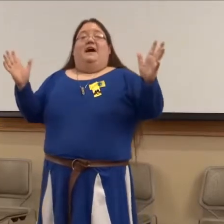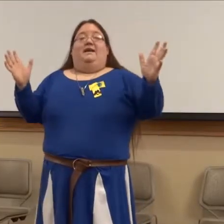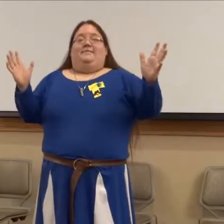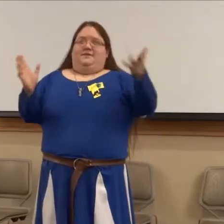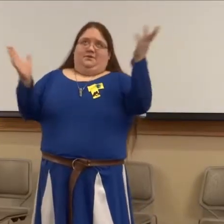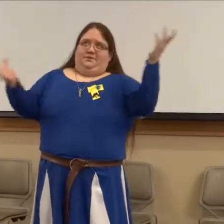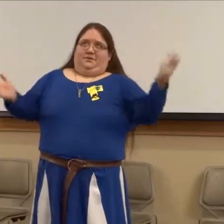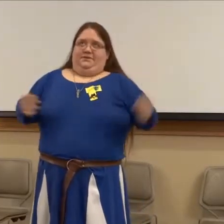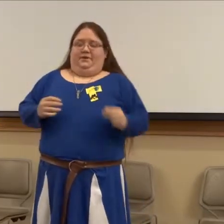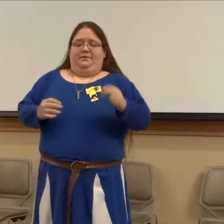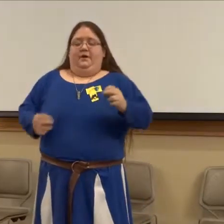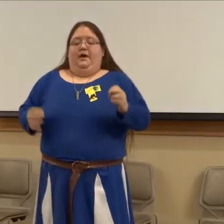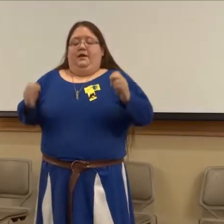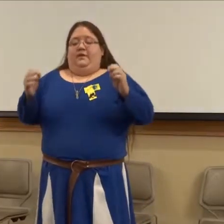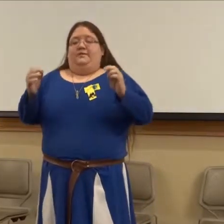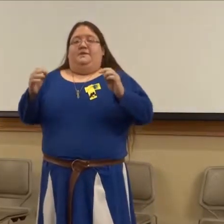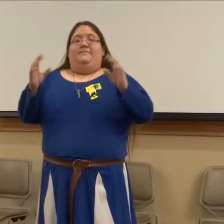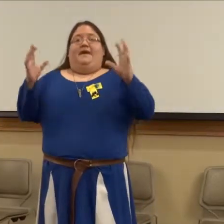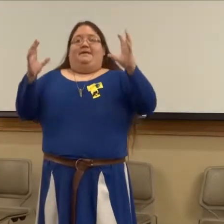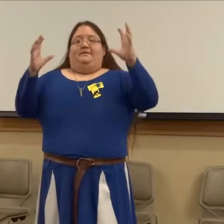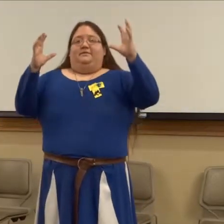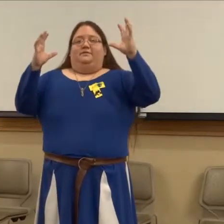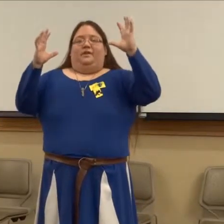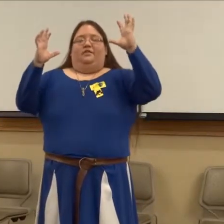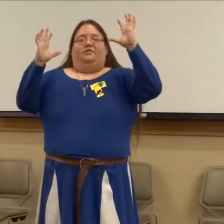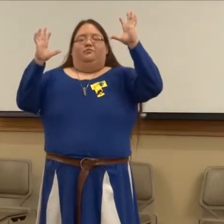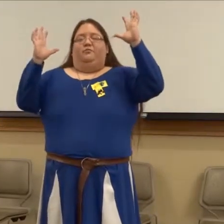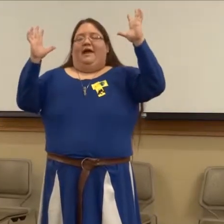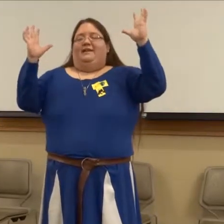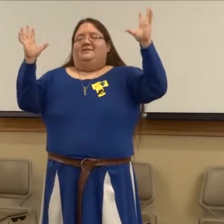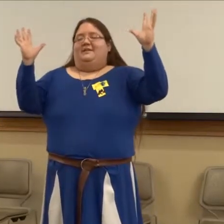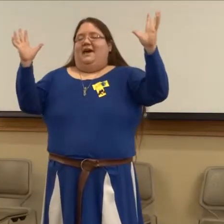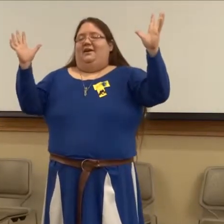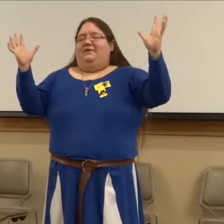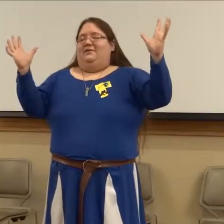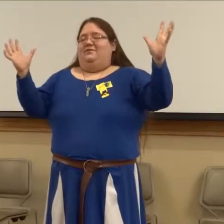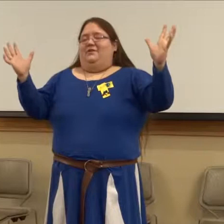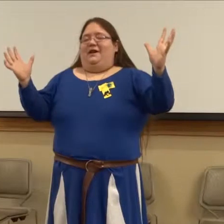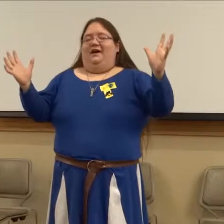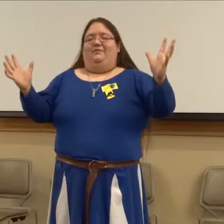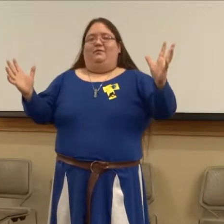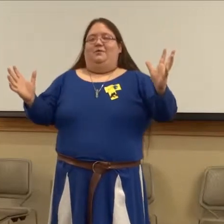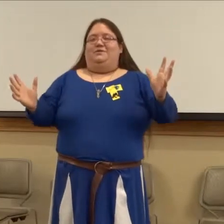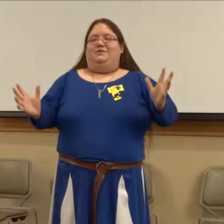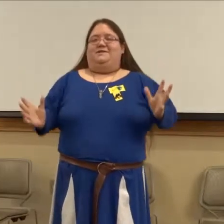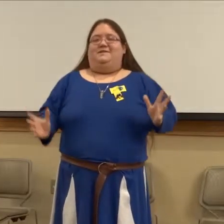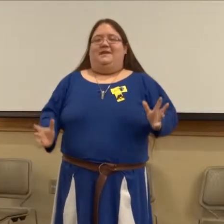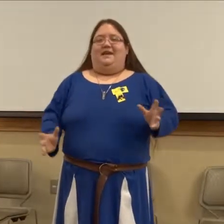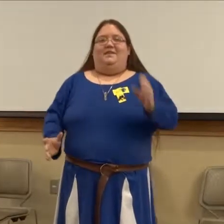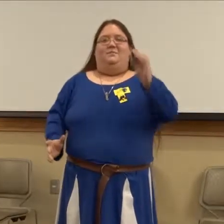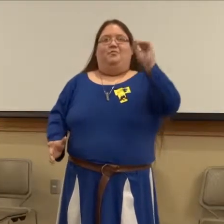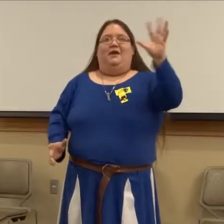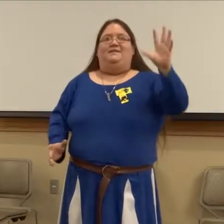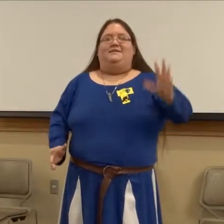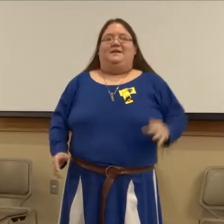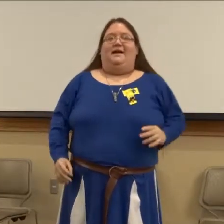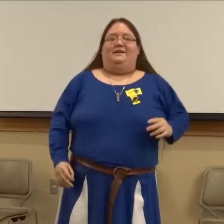time, as all stories go, there was a maiden with the reddest hair that you could ever wish to see, and the brightest eyes